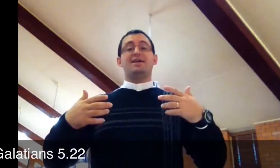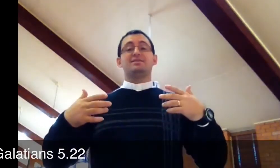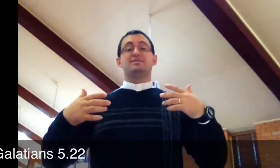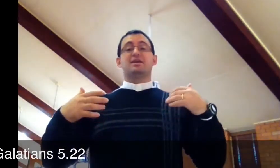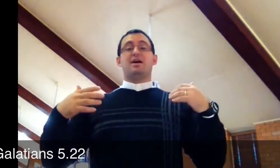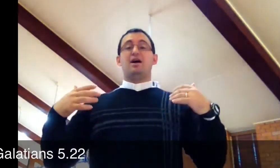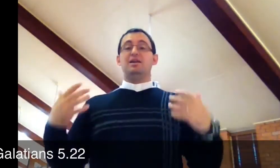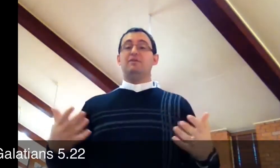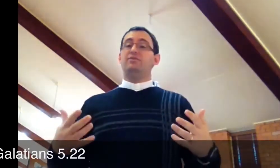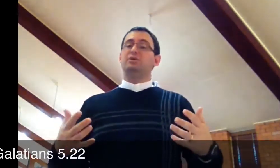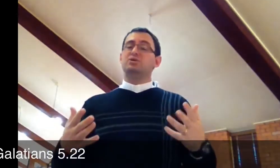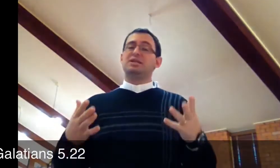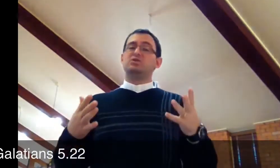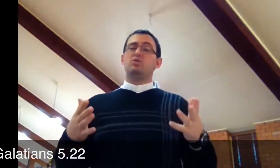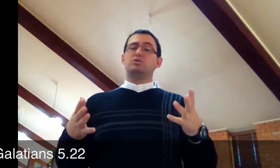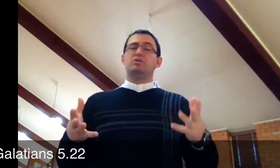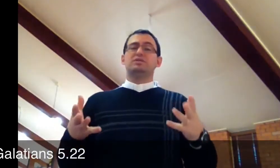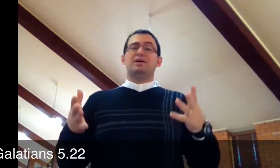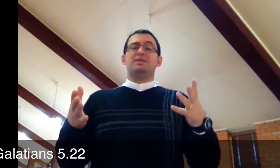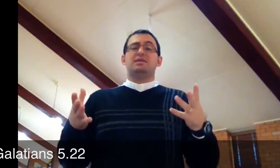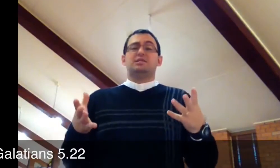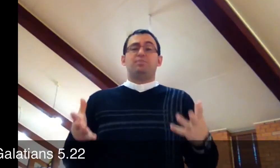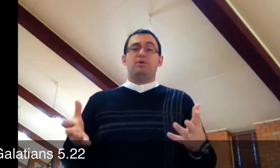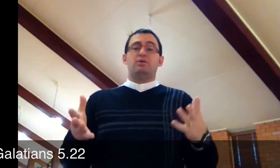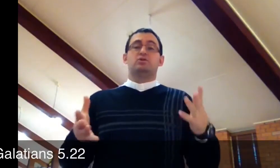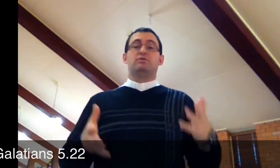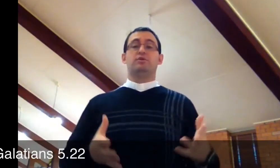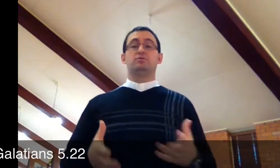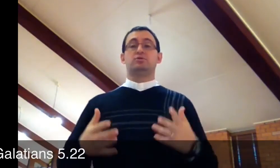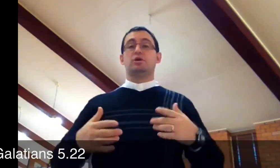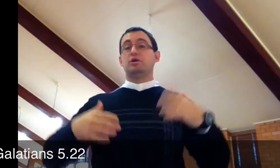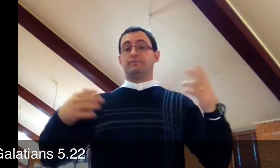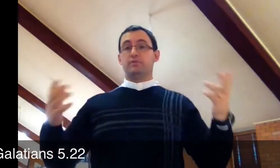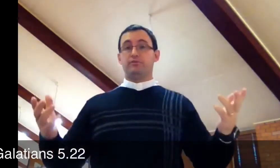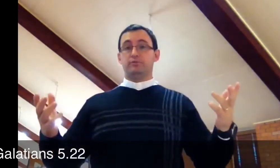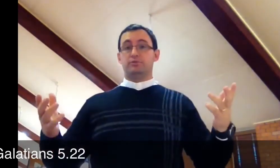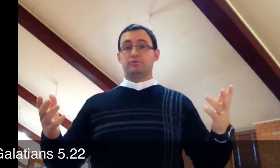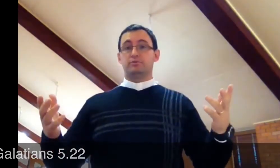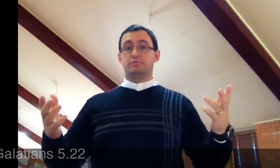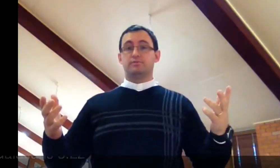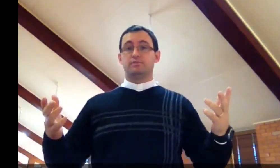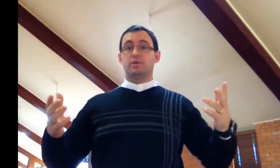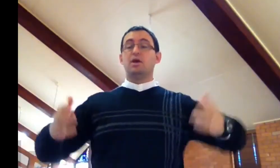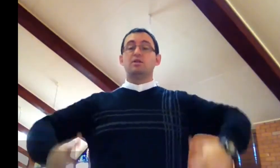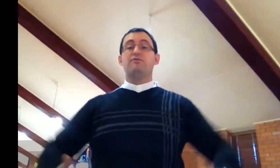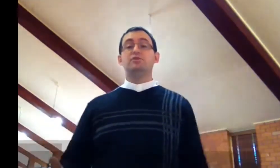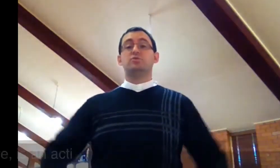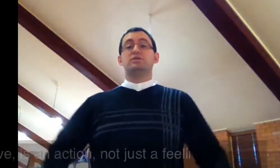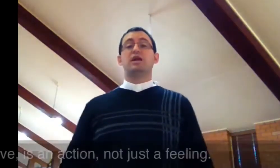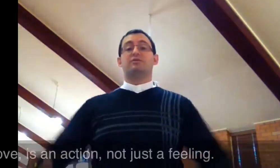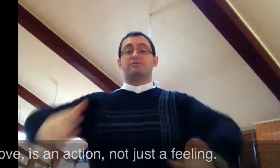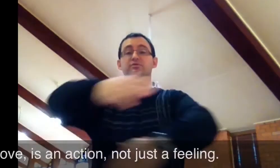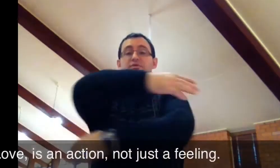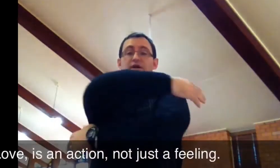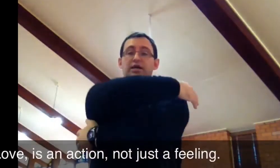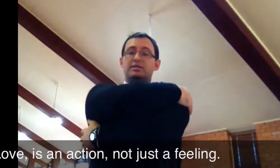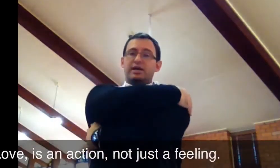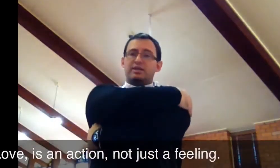And I love them because they talk to us about the experience of those, the fruits. The first one is love, and it's like